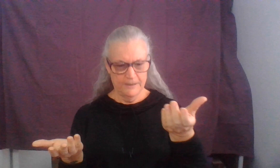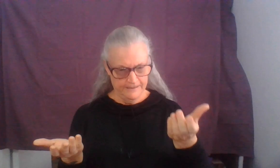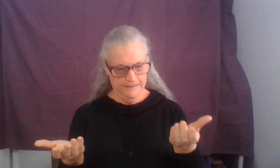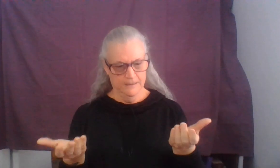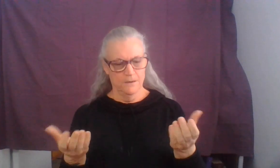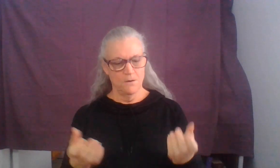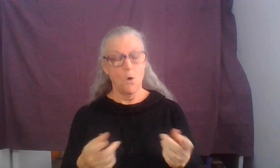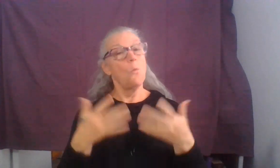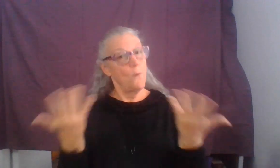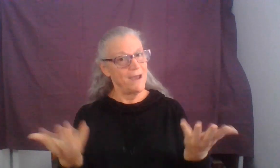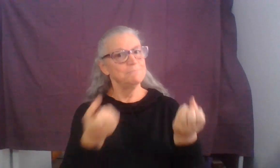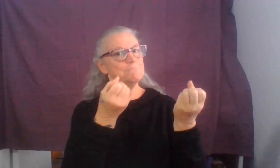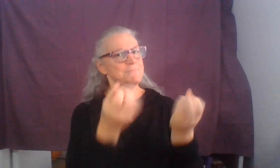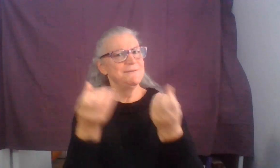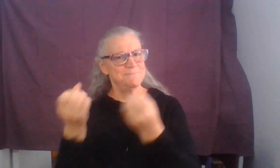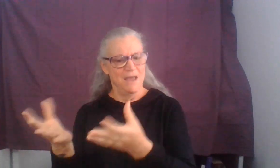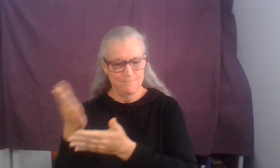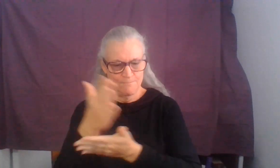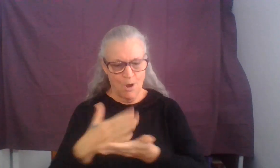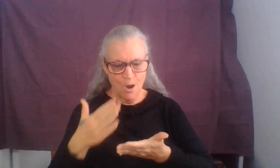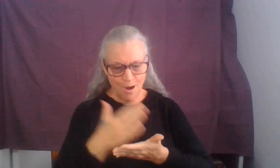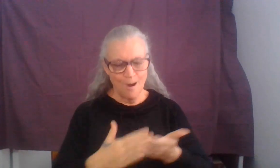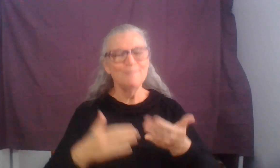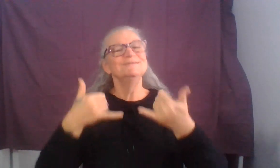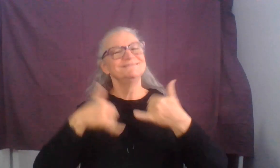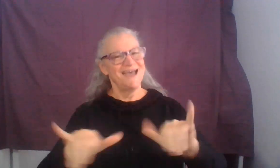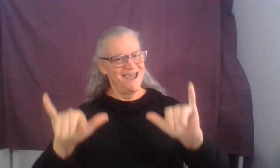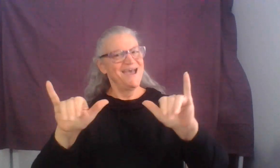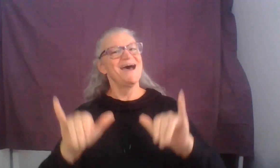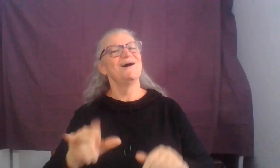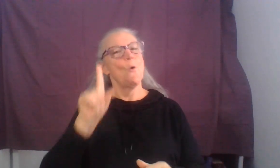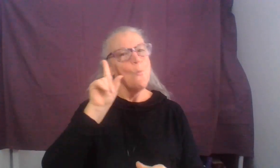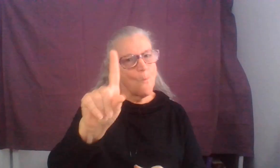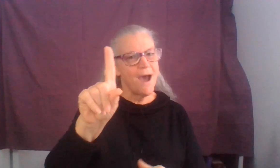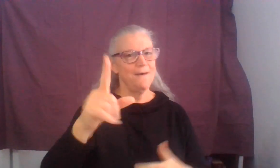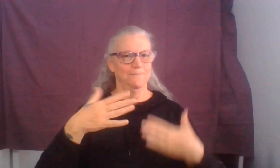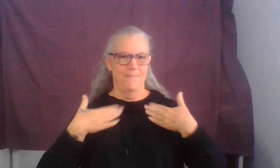But, as it is, there are many parts, yet one body.